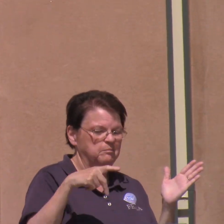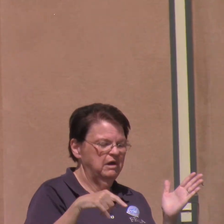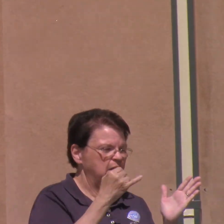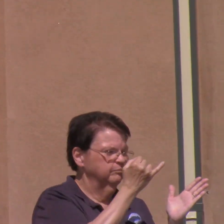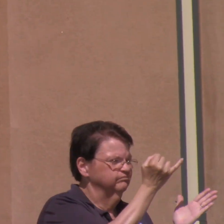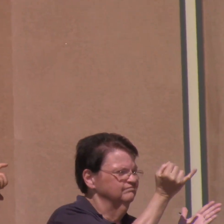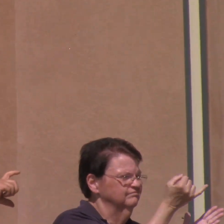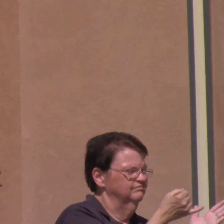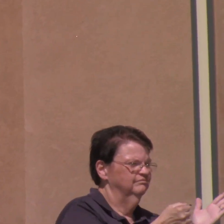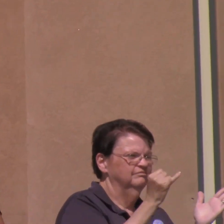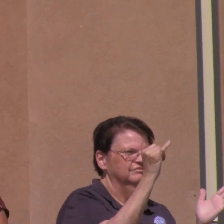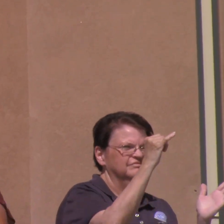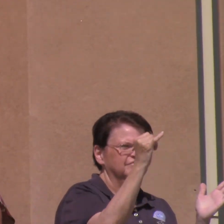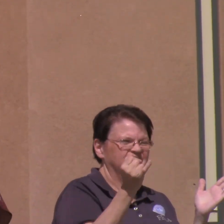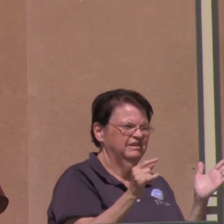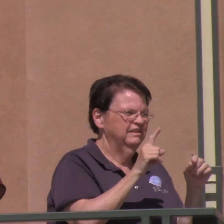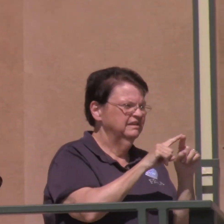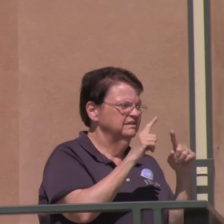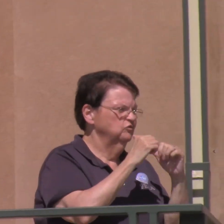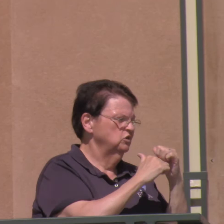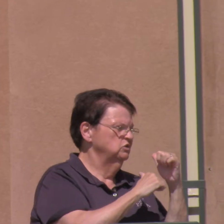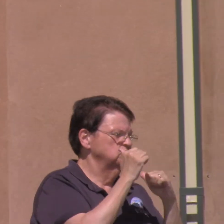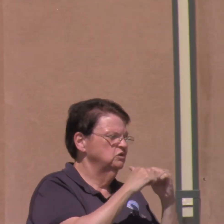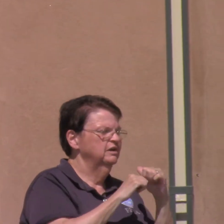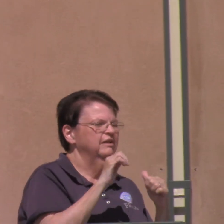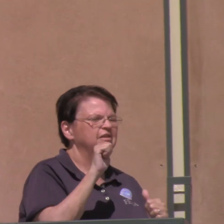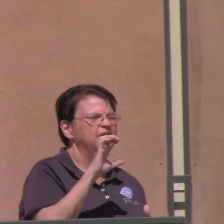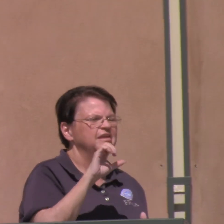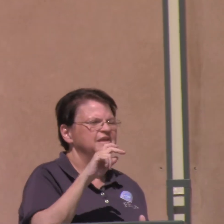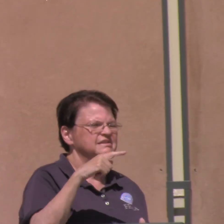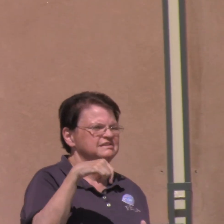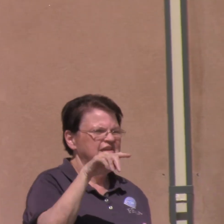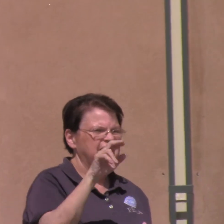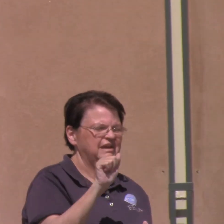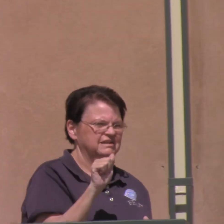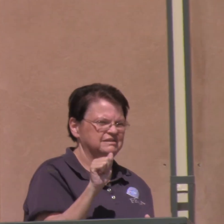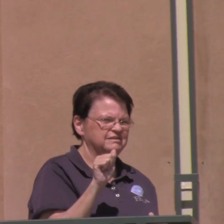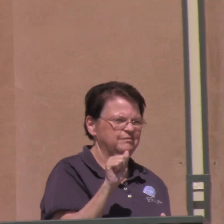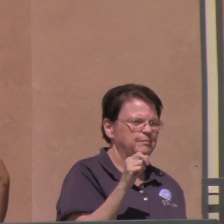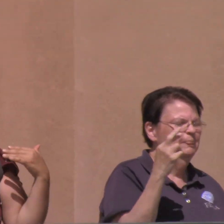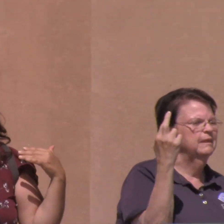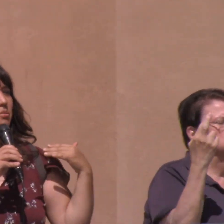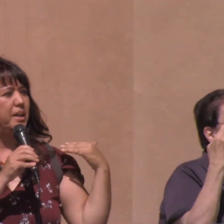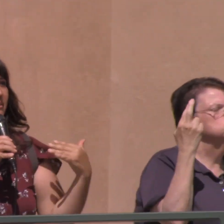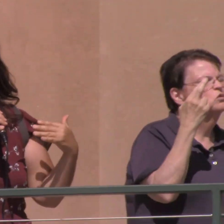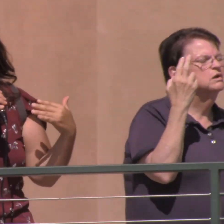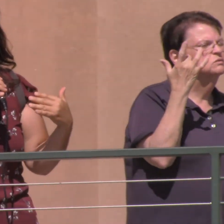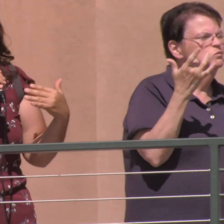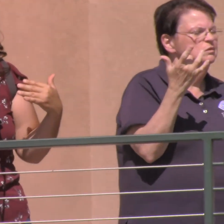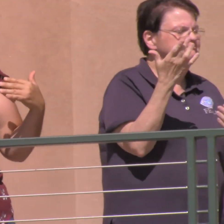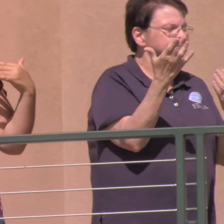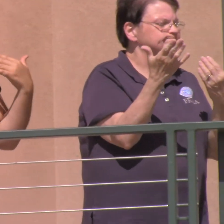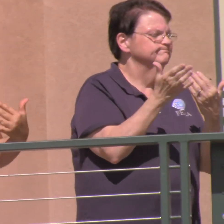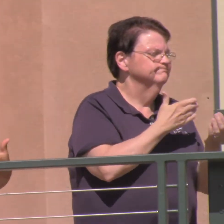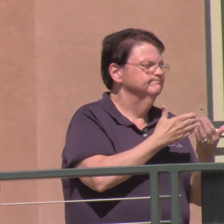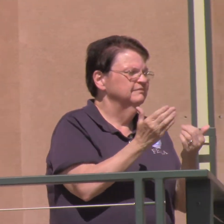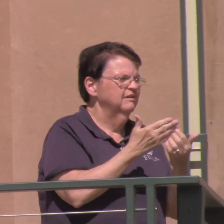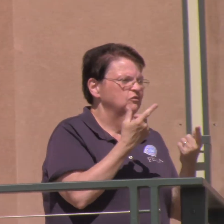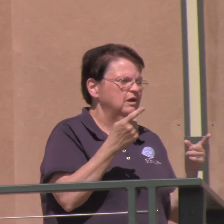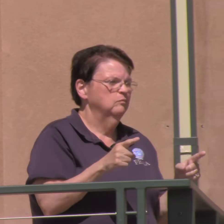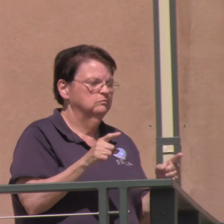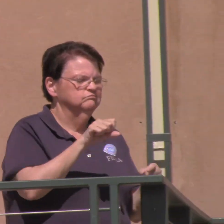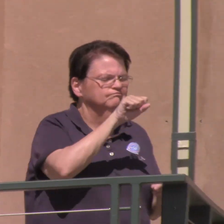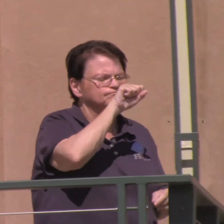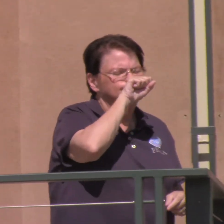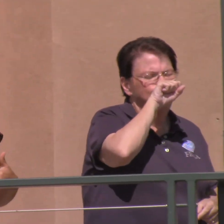line and pictures of all the different structures on your acequias. The reason is because whatever happens, we love this